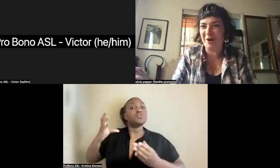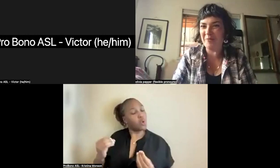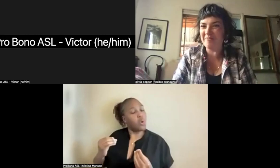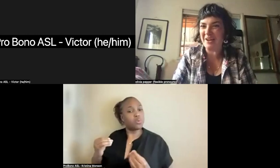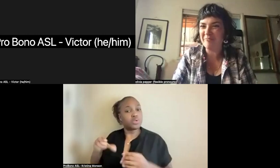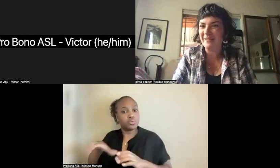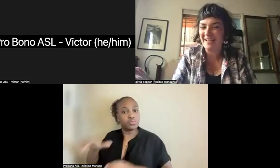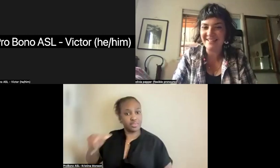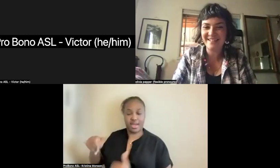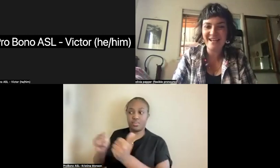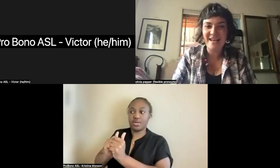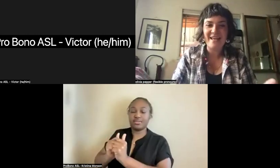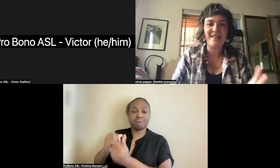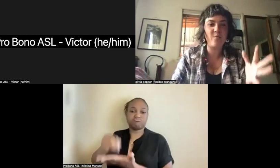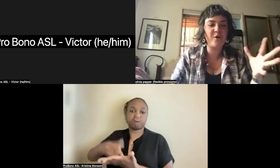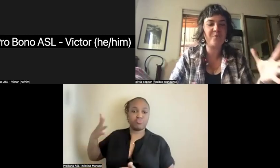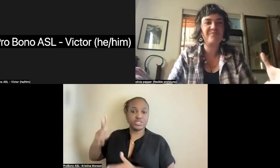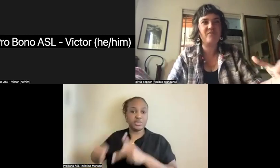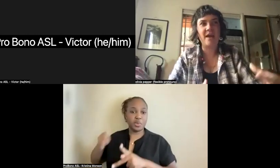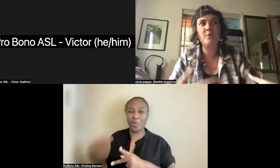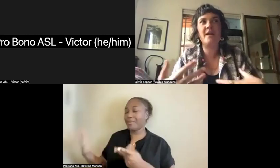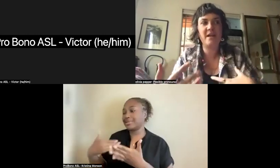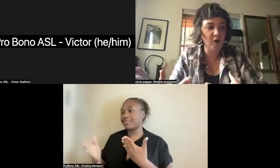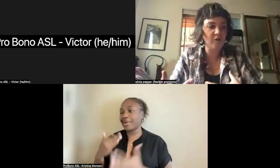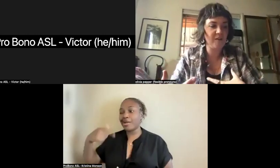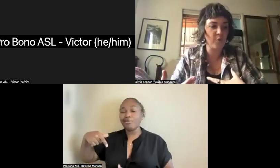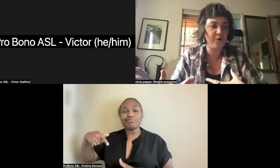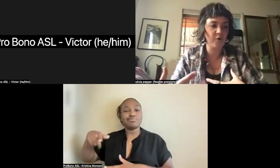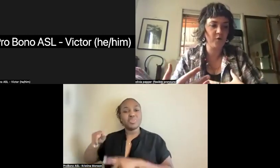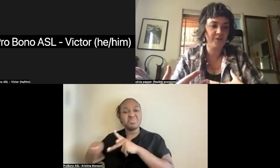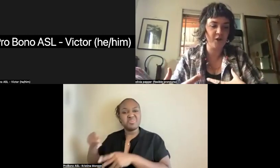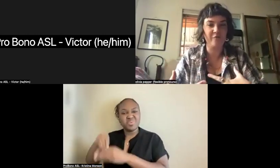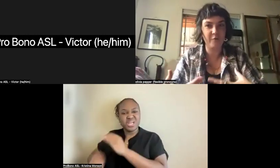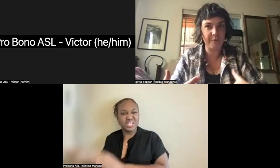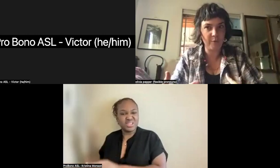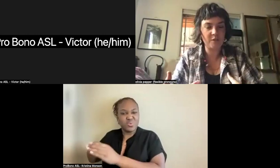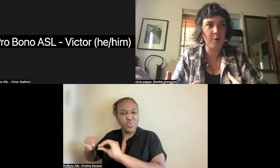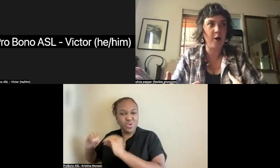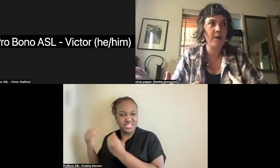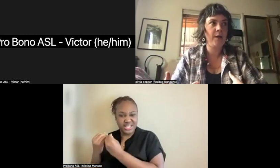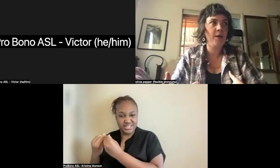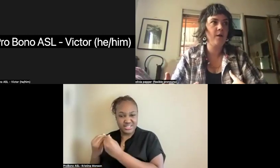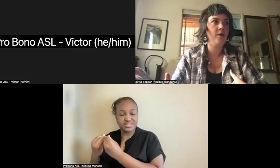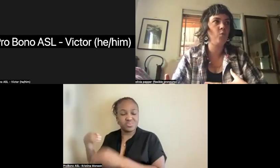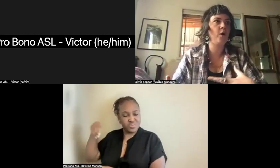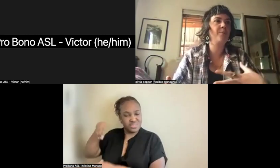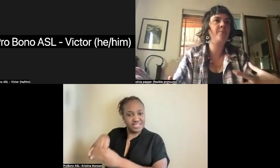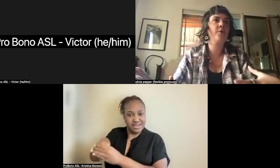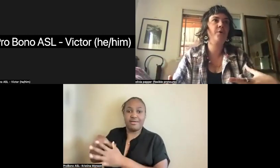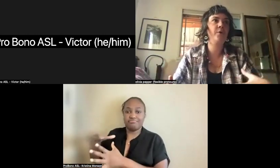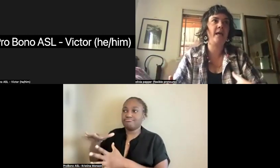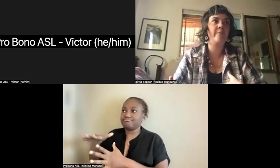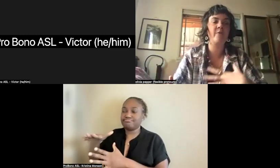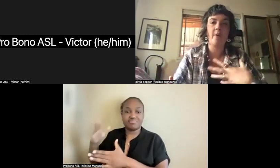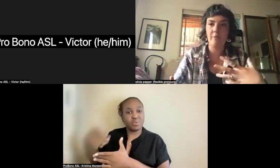from the upper classes. They were everyone involved in the Order of the Golden Dawn, for the most part, were people